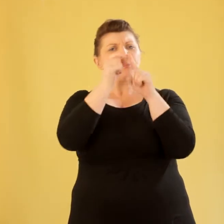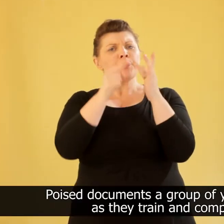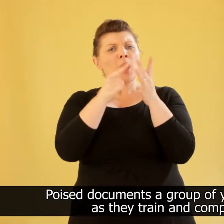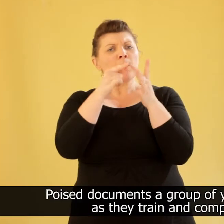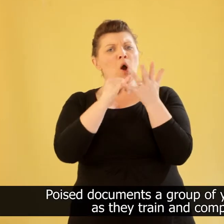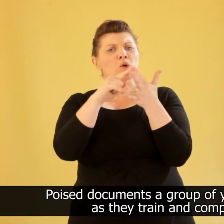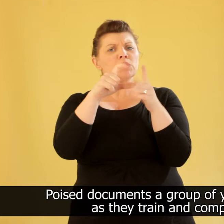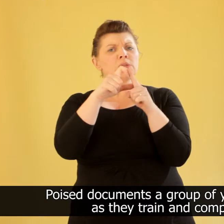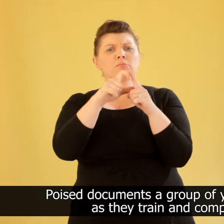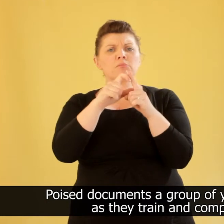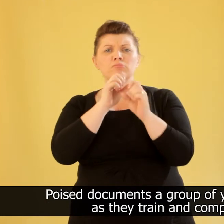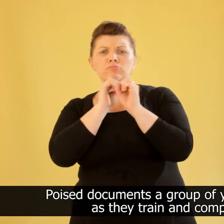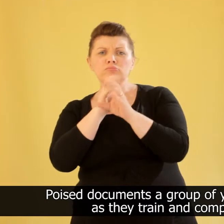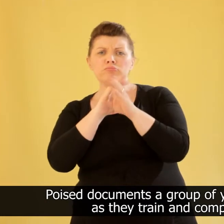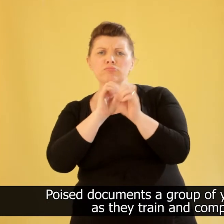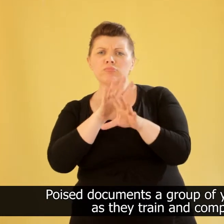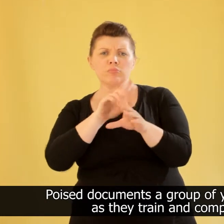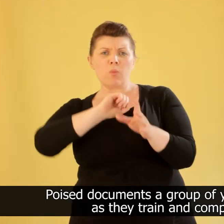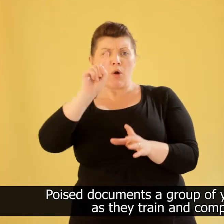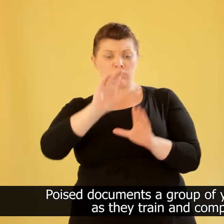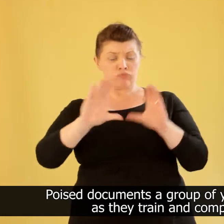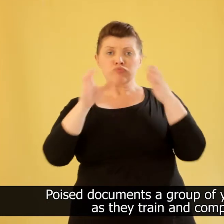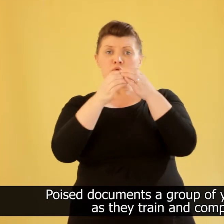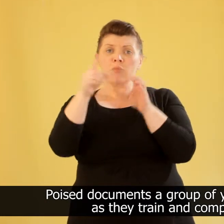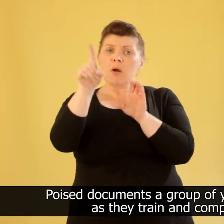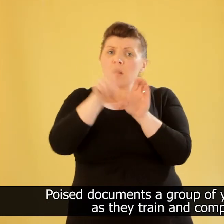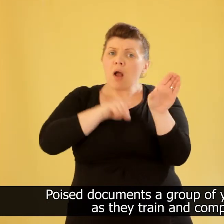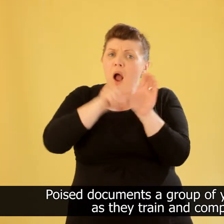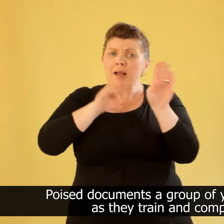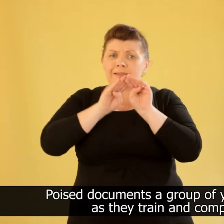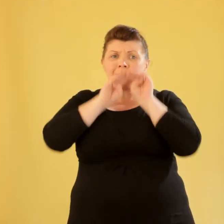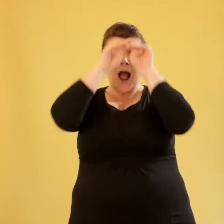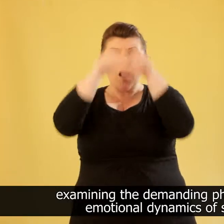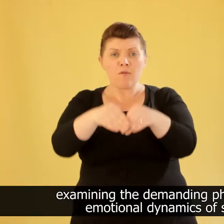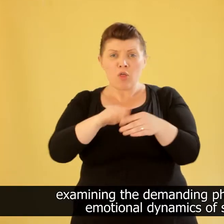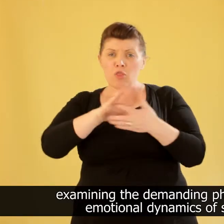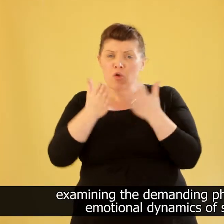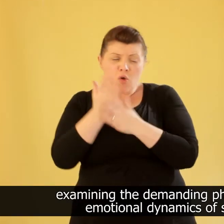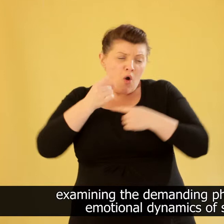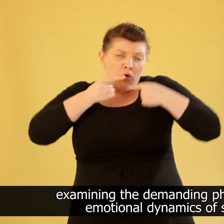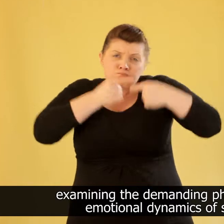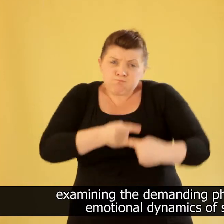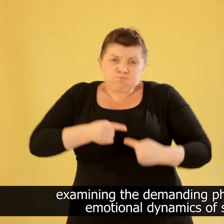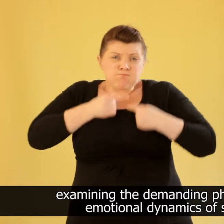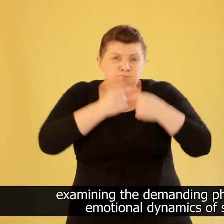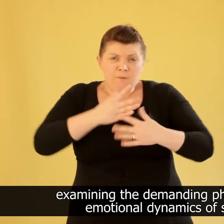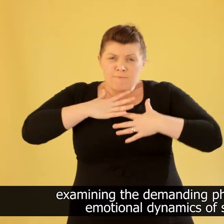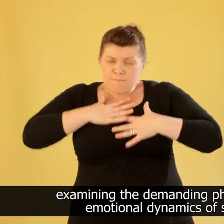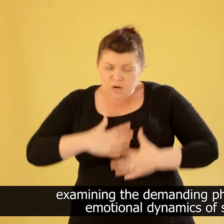Poised documents a group of young divers as they train and compete, examining the demanding physical and emotional